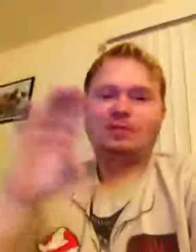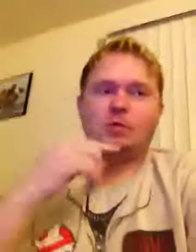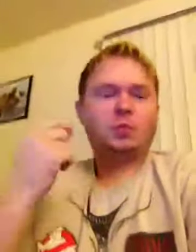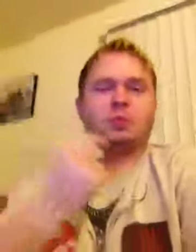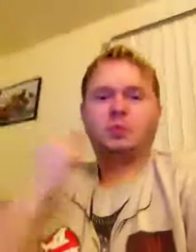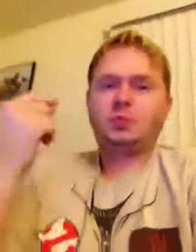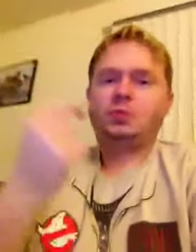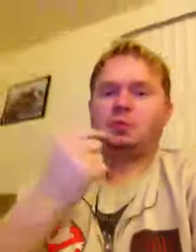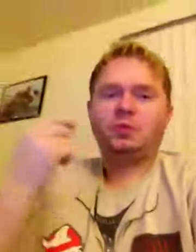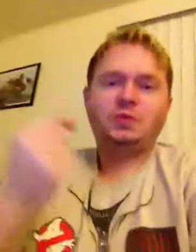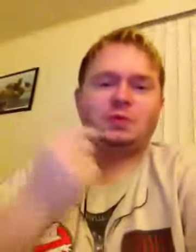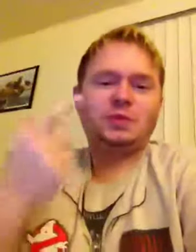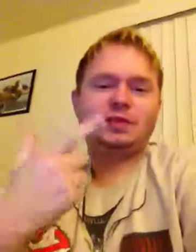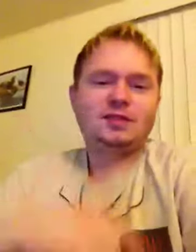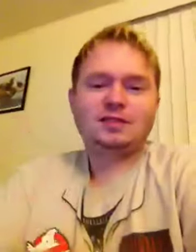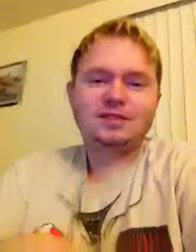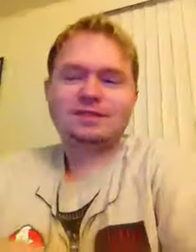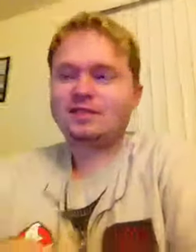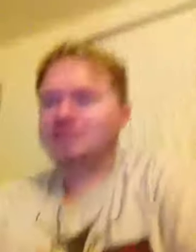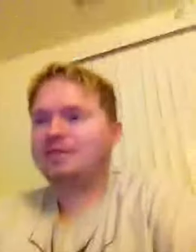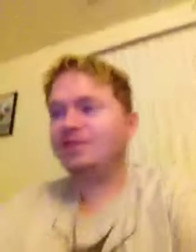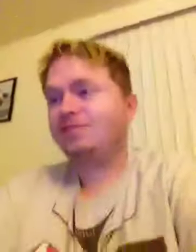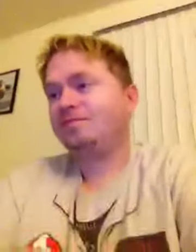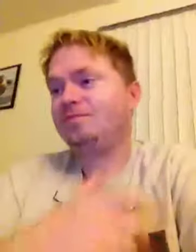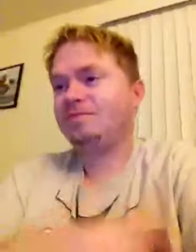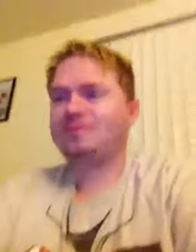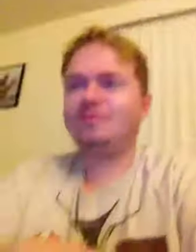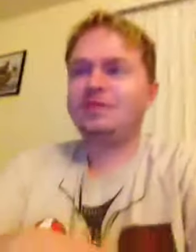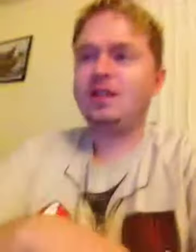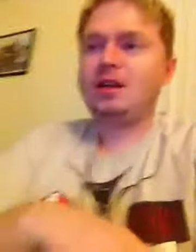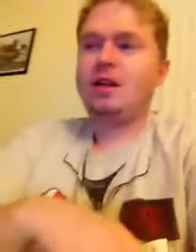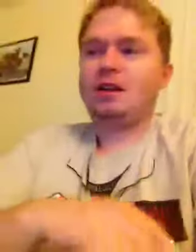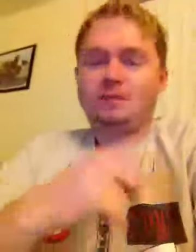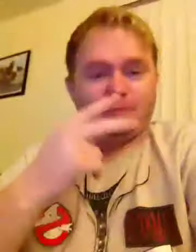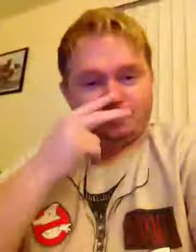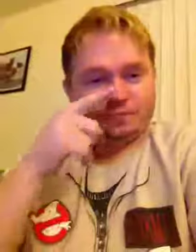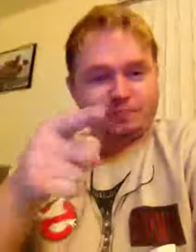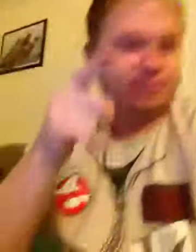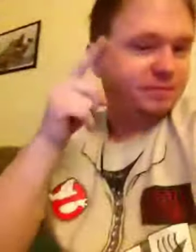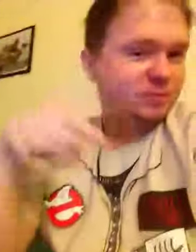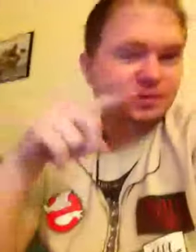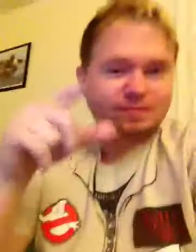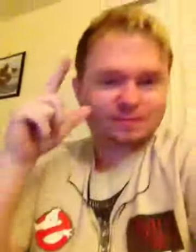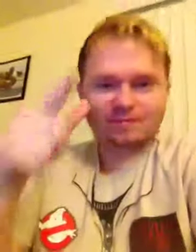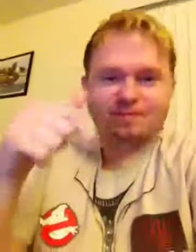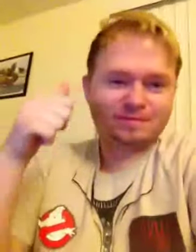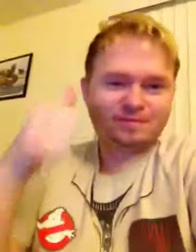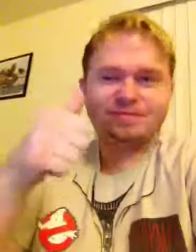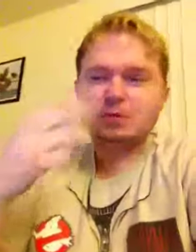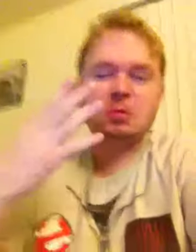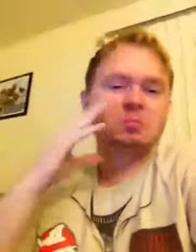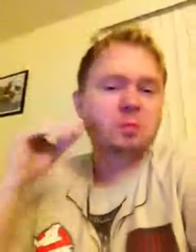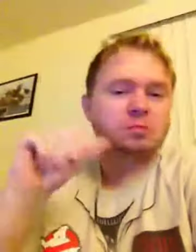Sir, I don't even know your name. Oh, I'm sorry. Don't worry about me. I'm a town warden. The supervising agent assigned to the Joint Terrorism Task Force.